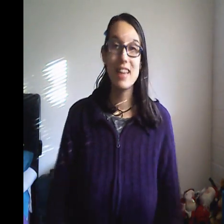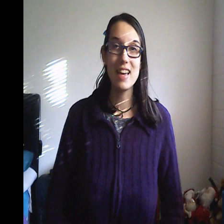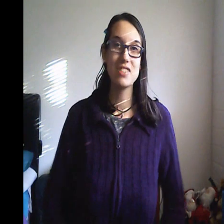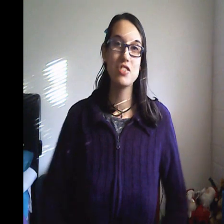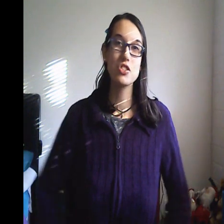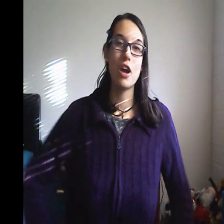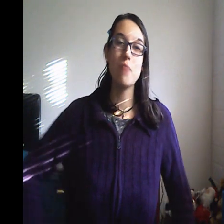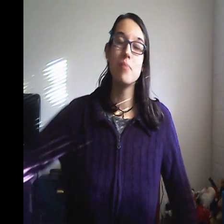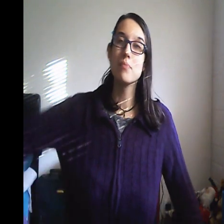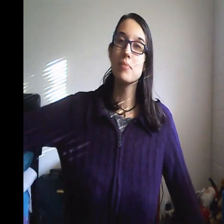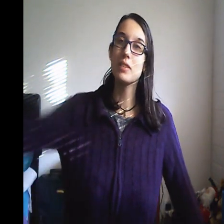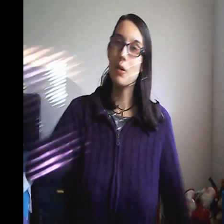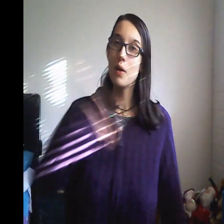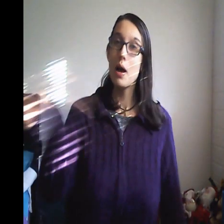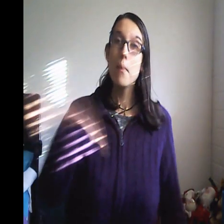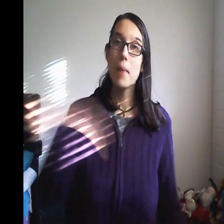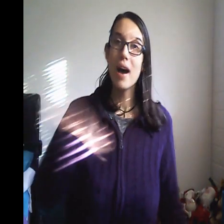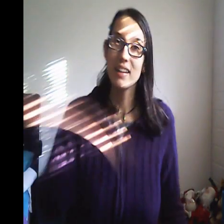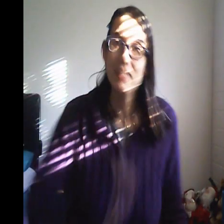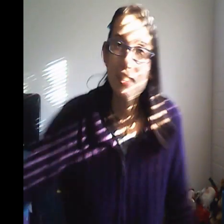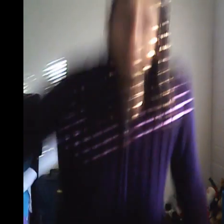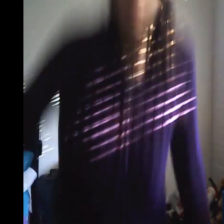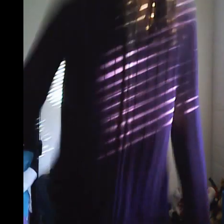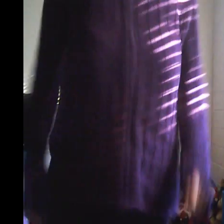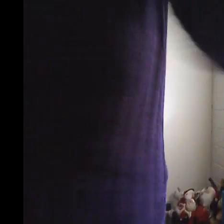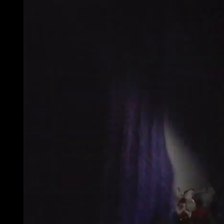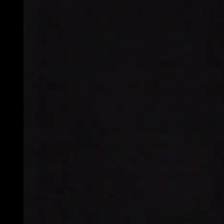Do not forget to hit the like and subscribe button below. Bye.